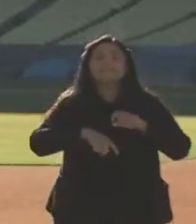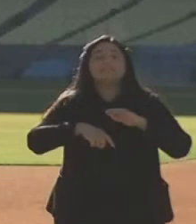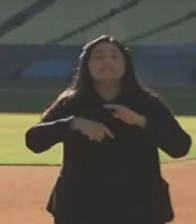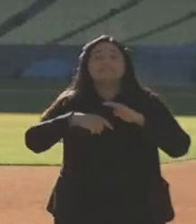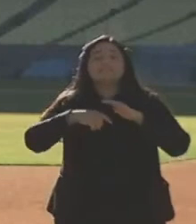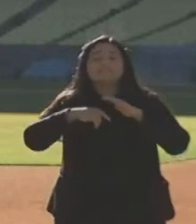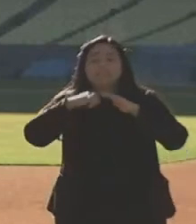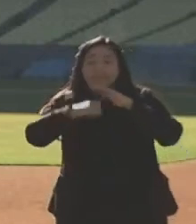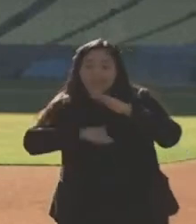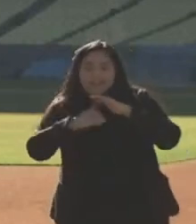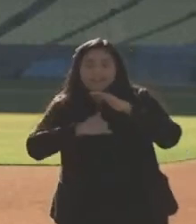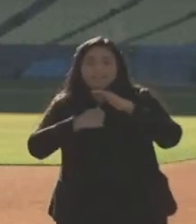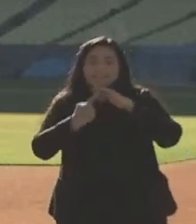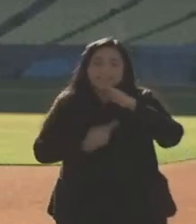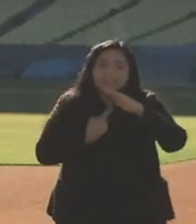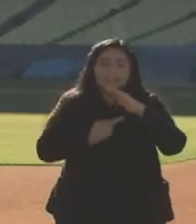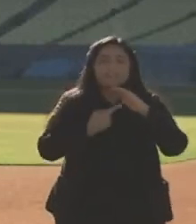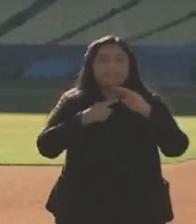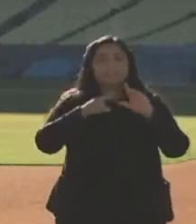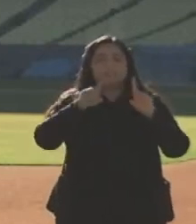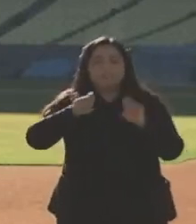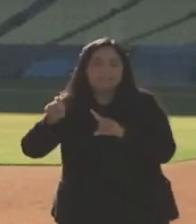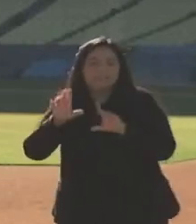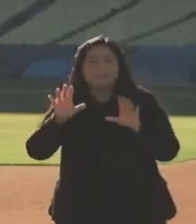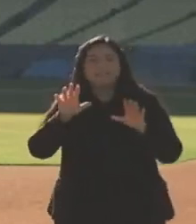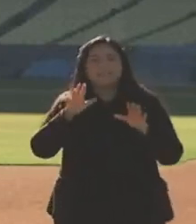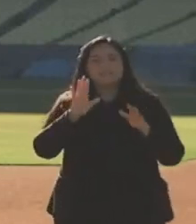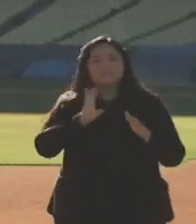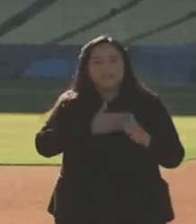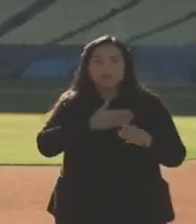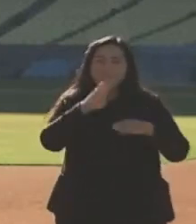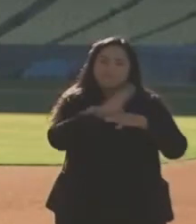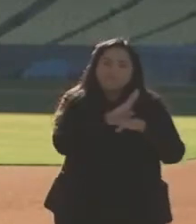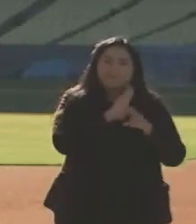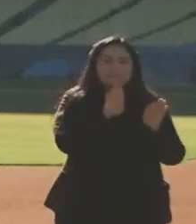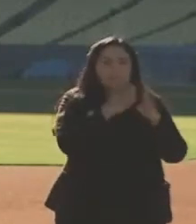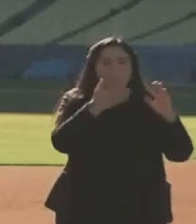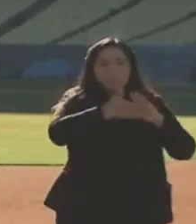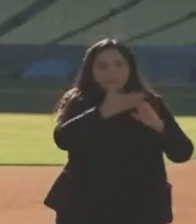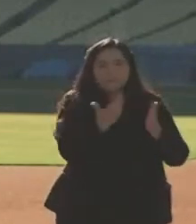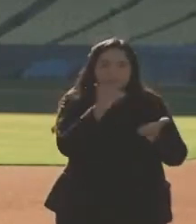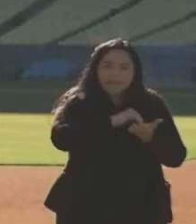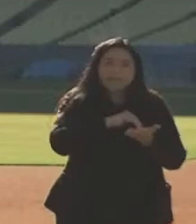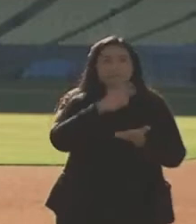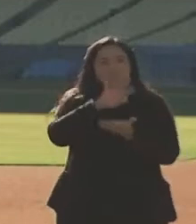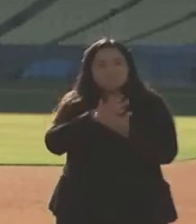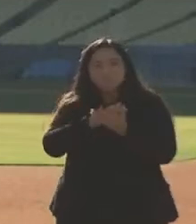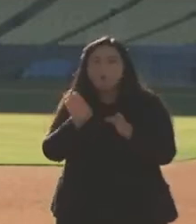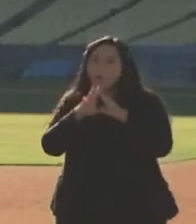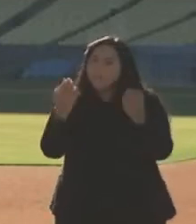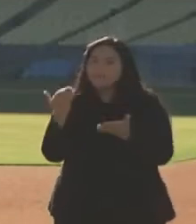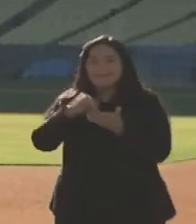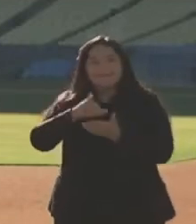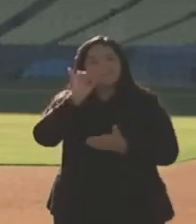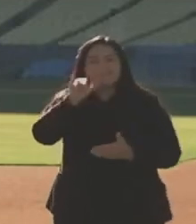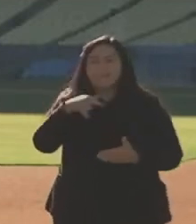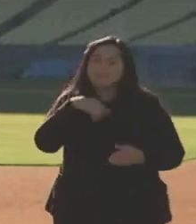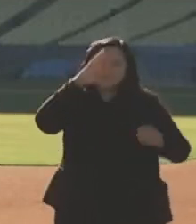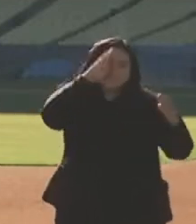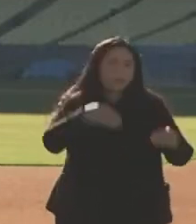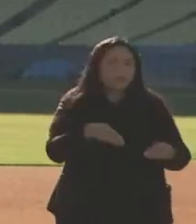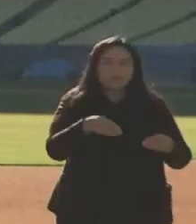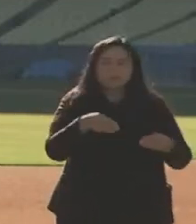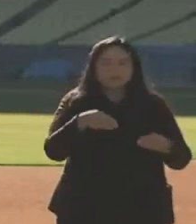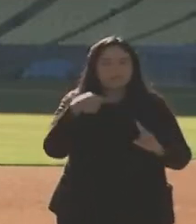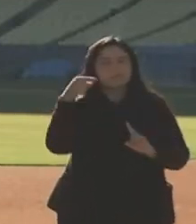getting the state moving again, reopening our businesses, reopening our schools. That's the focus. That's where my energy is, where I'll be